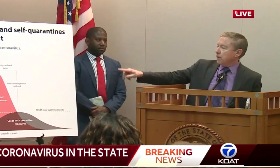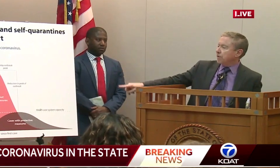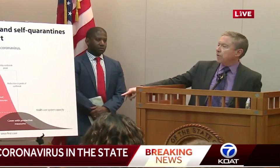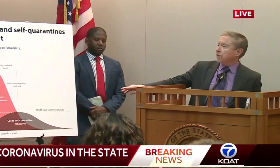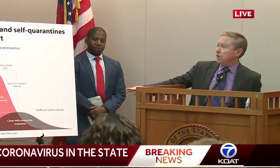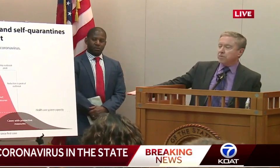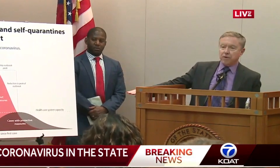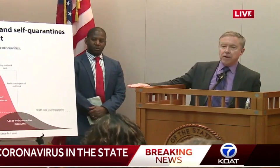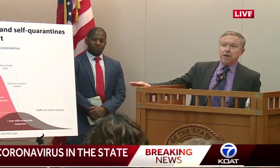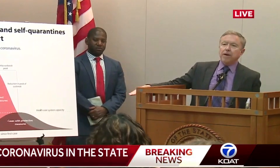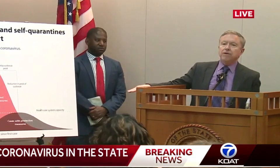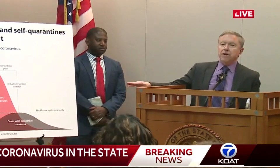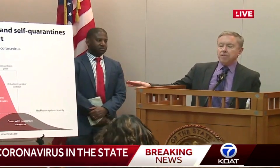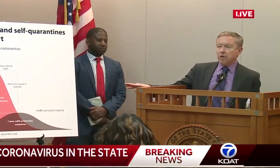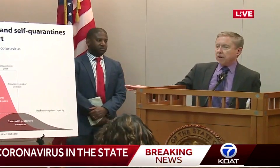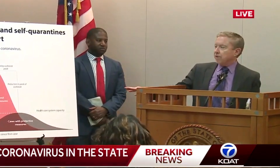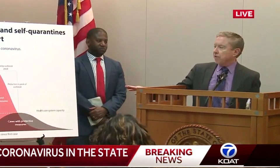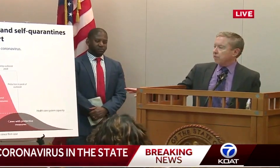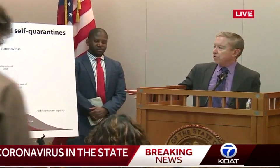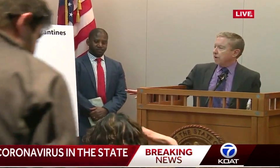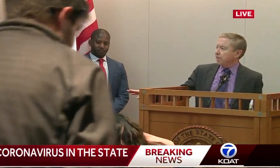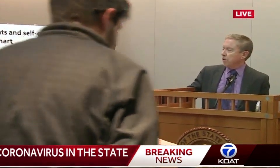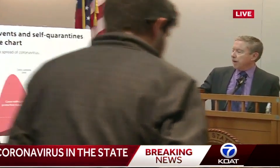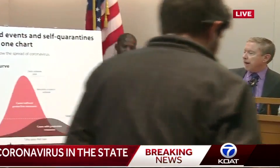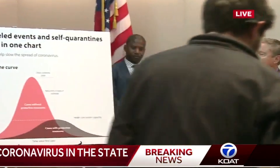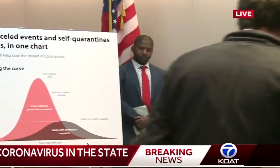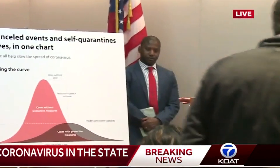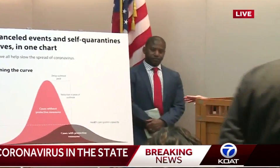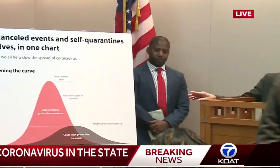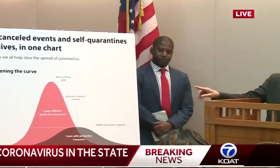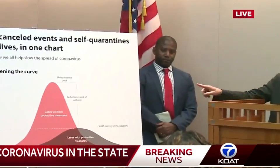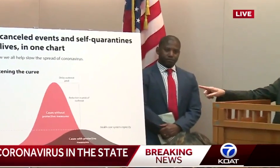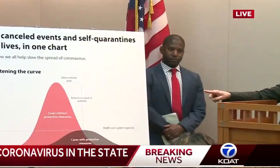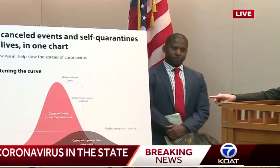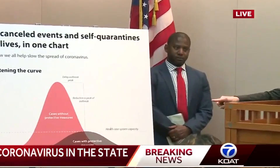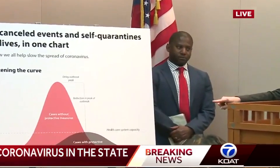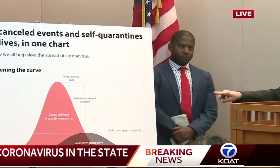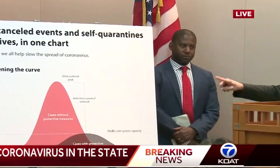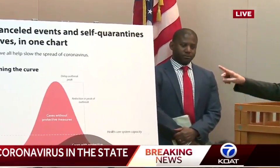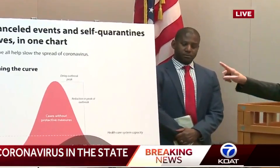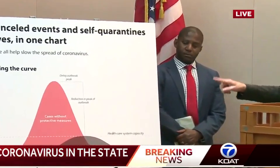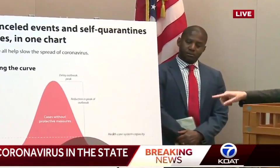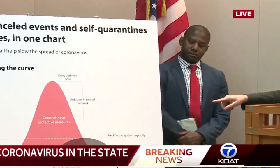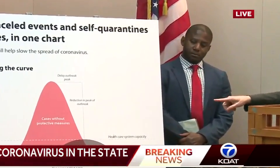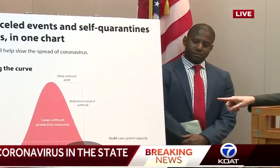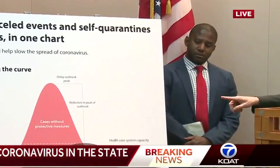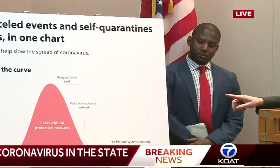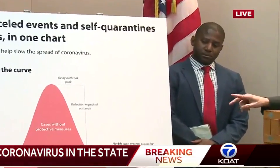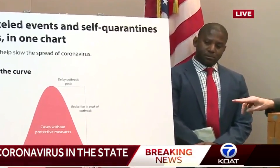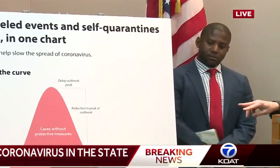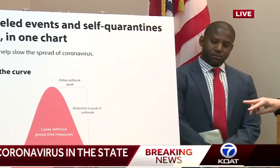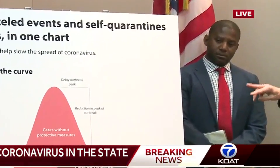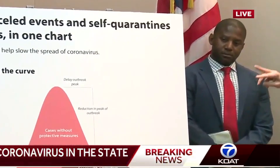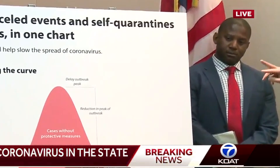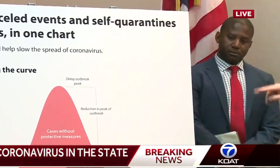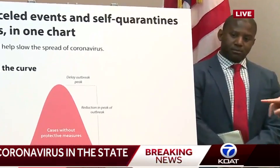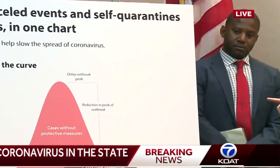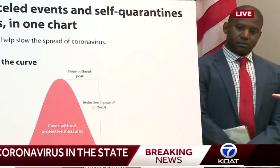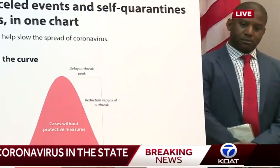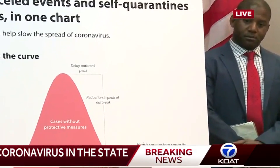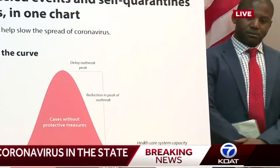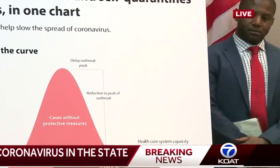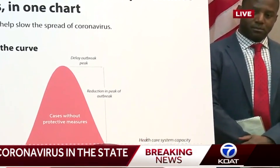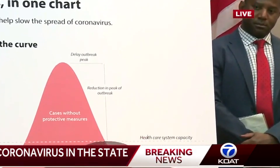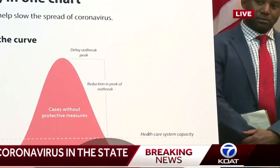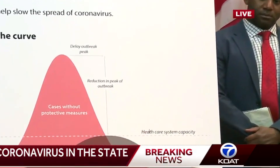The height of both of those curves is the number of cases we're seeing per day. And you can see the large mound